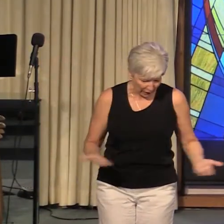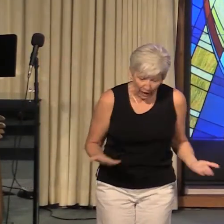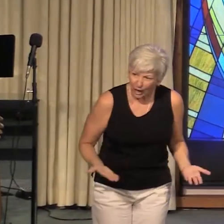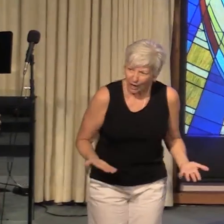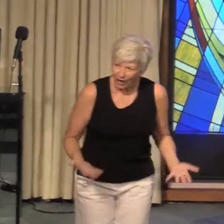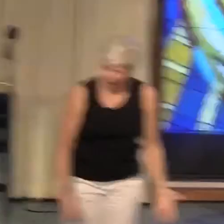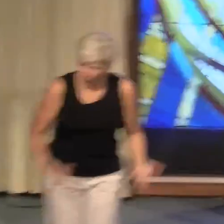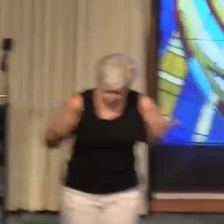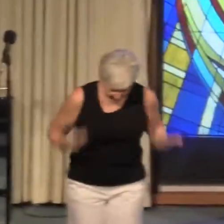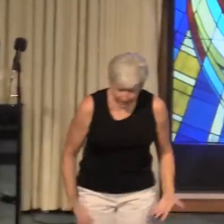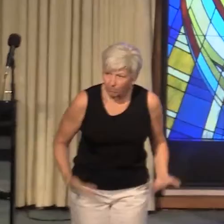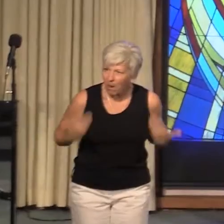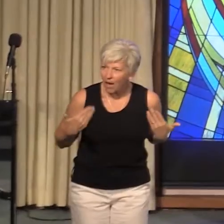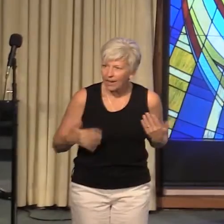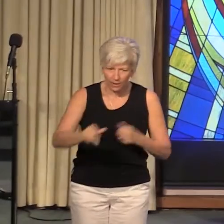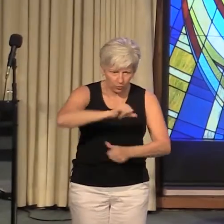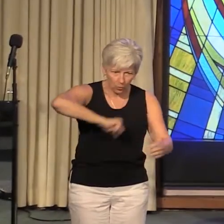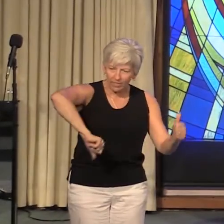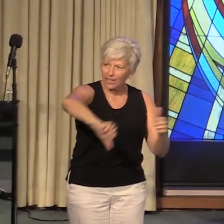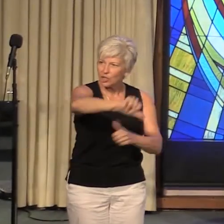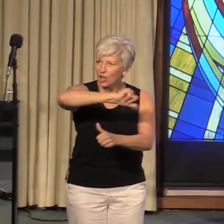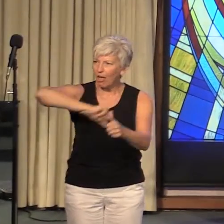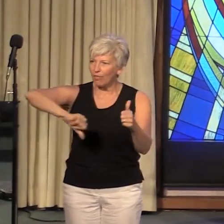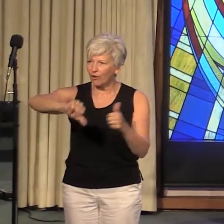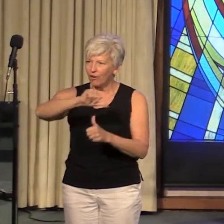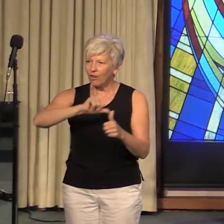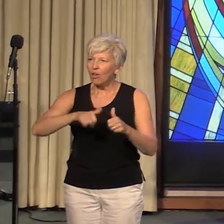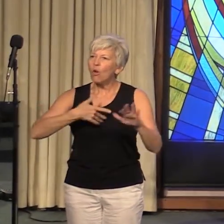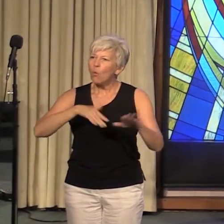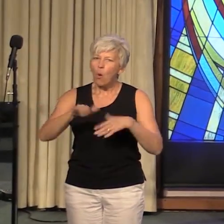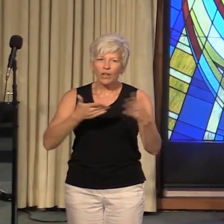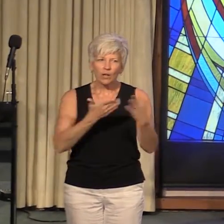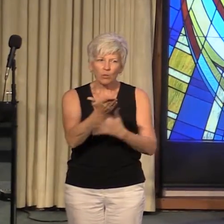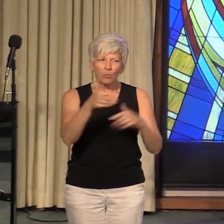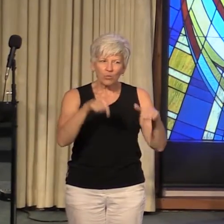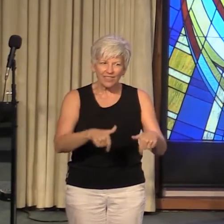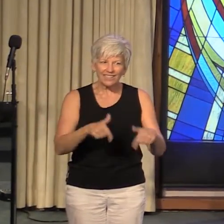living with one another, walking through this together,